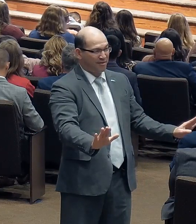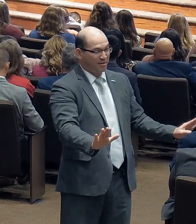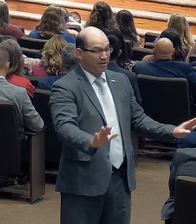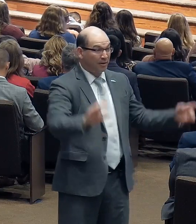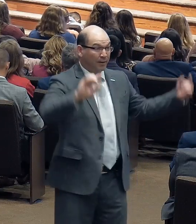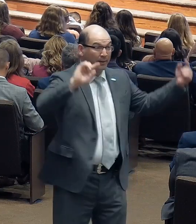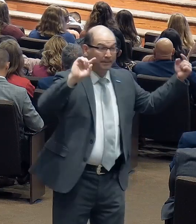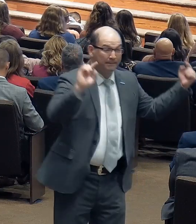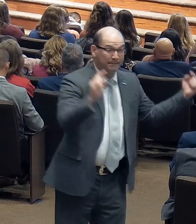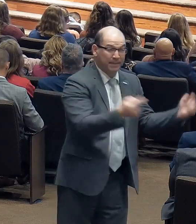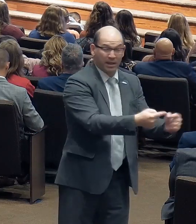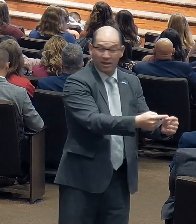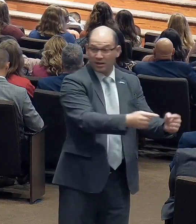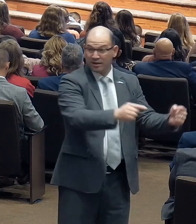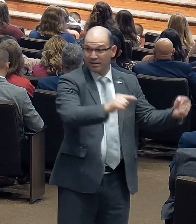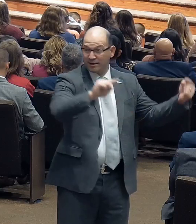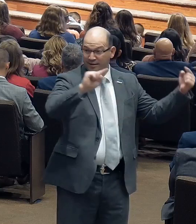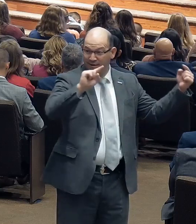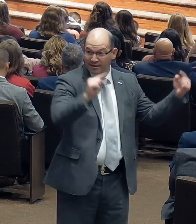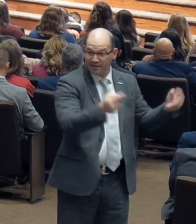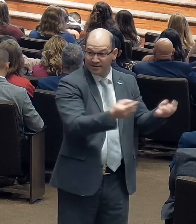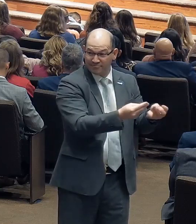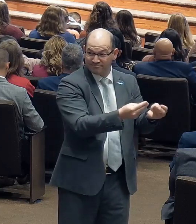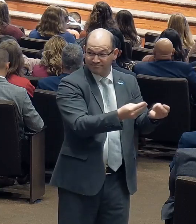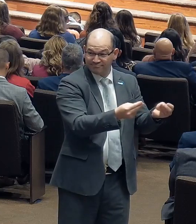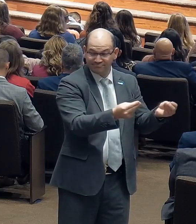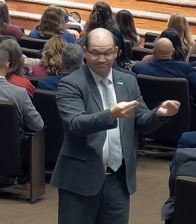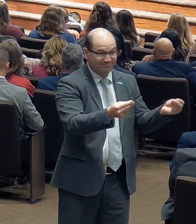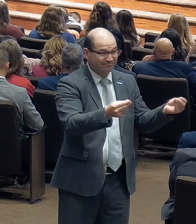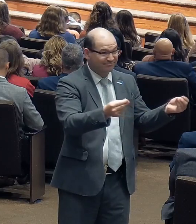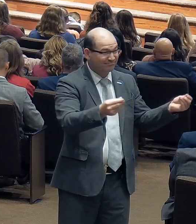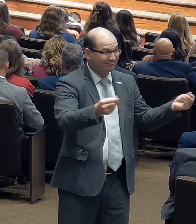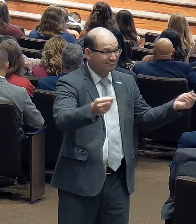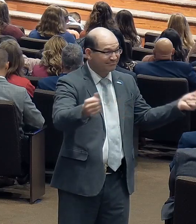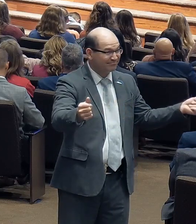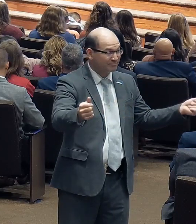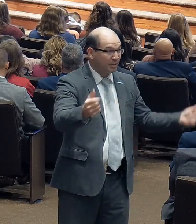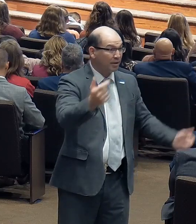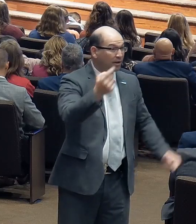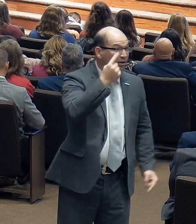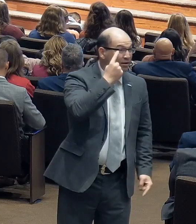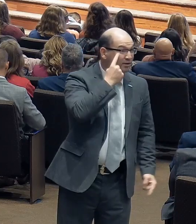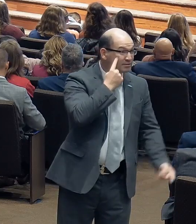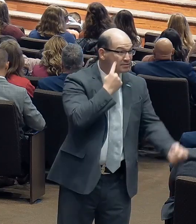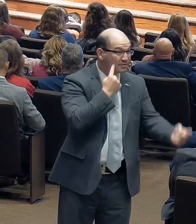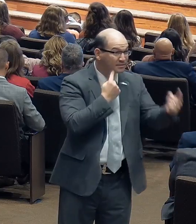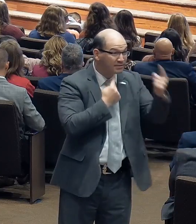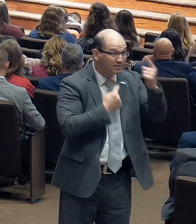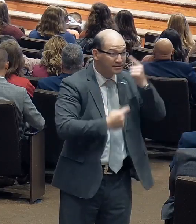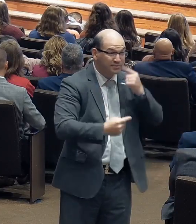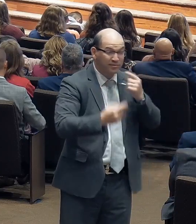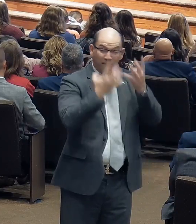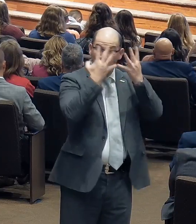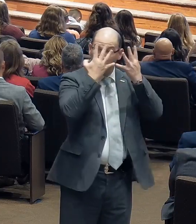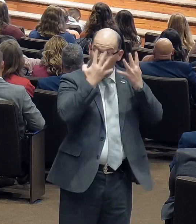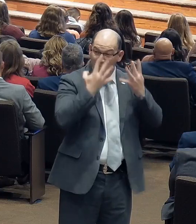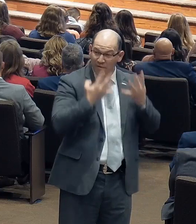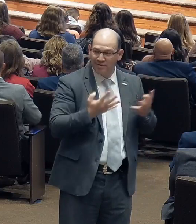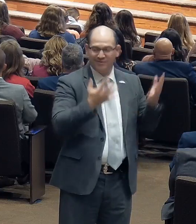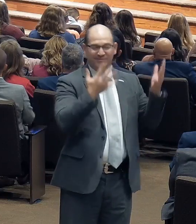pain. No more tears, never crying